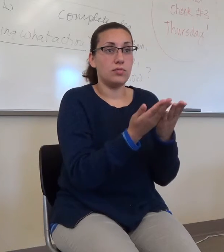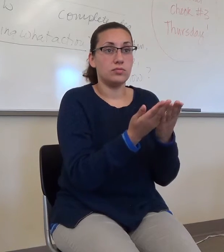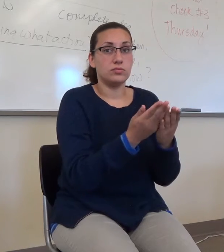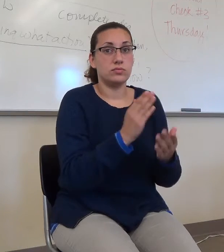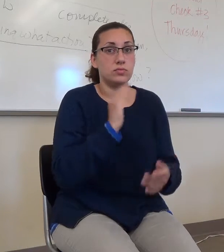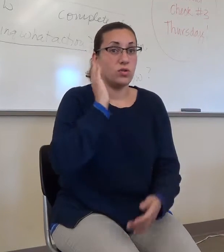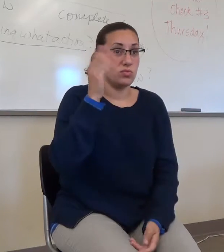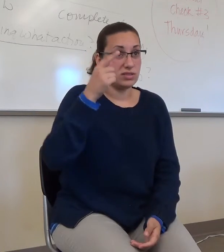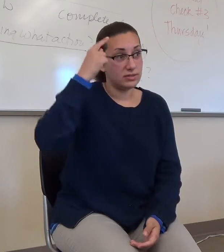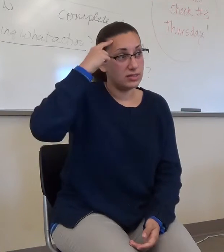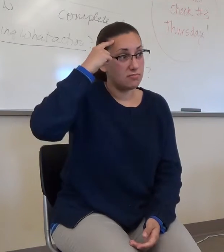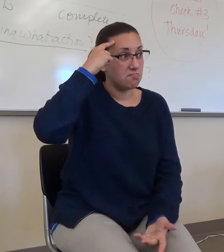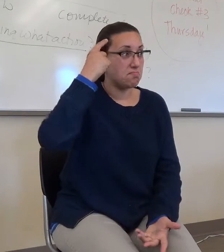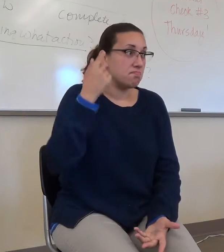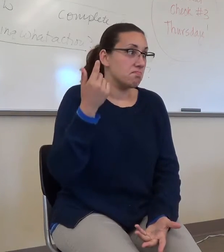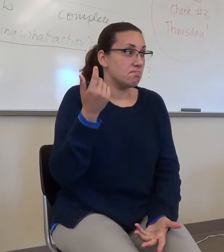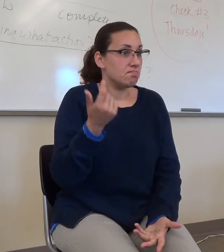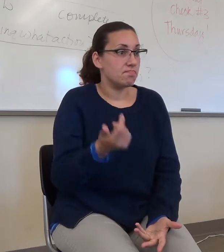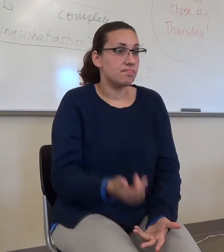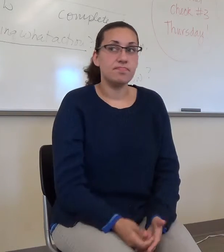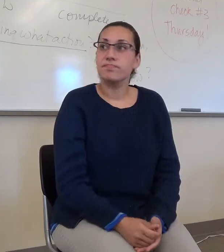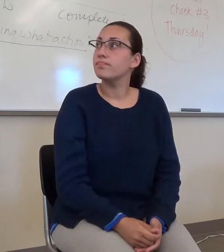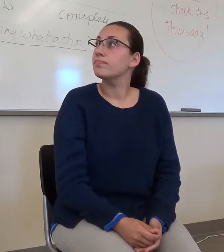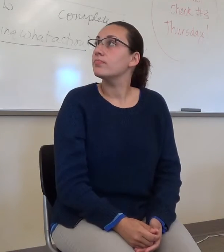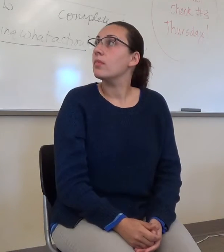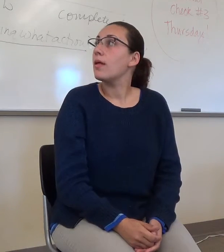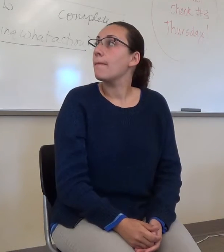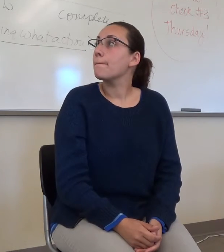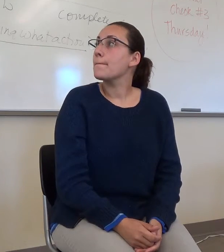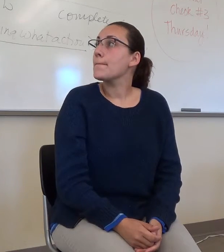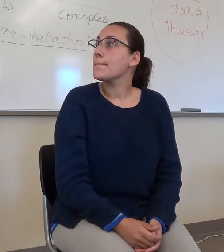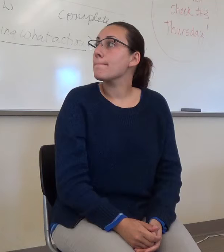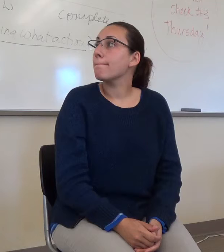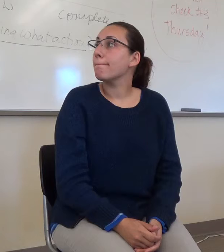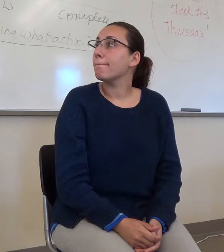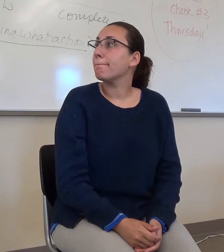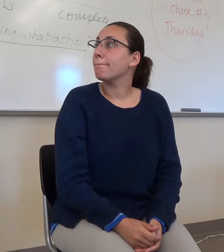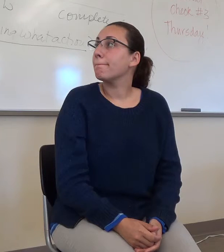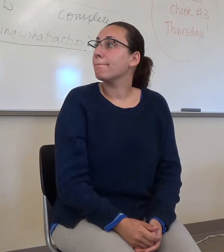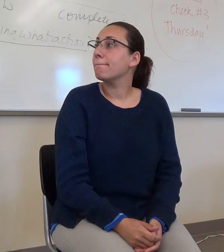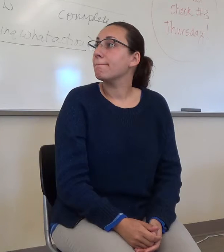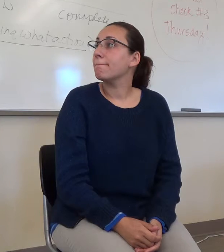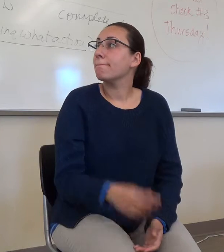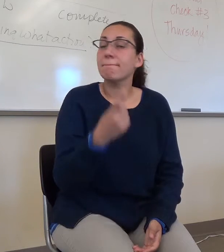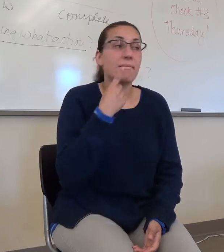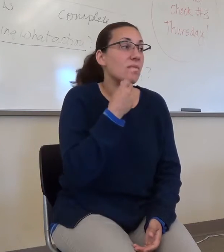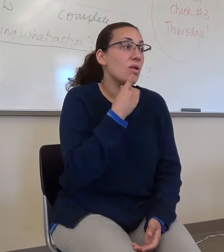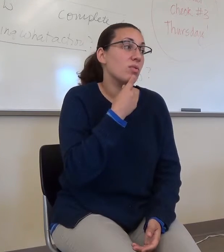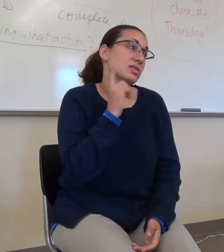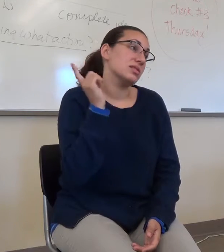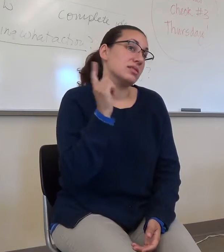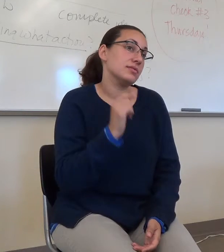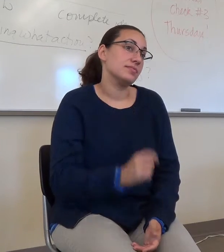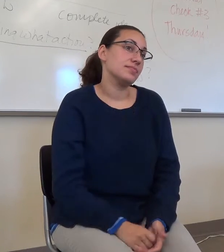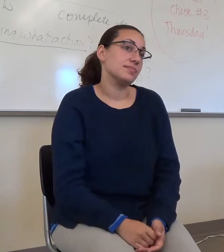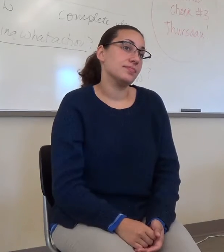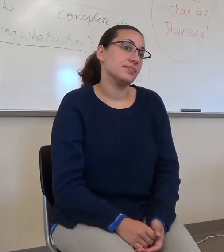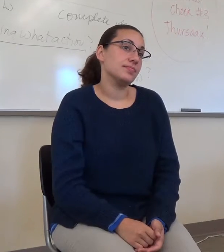what is it telling me about,